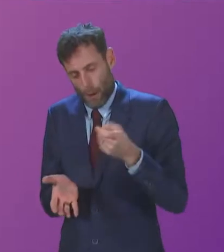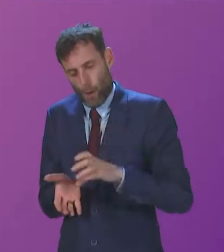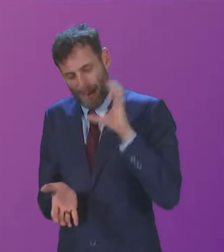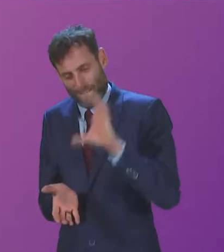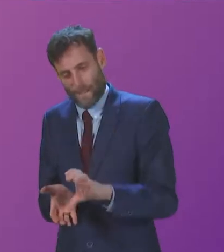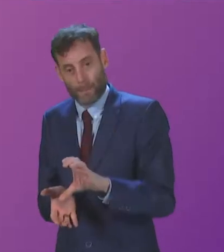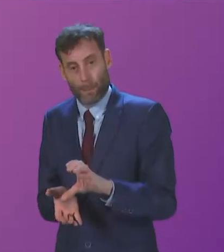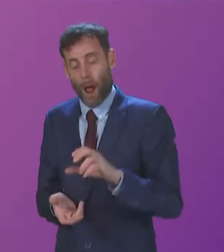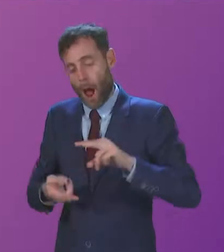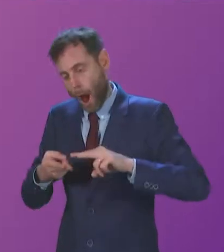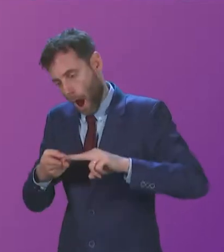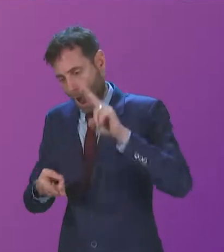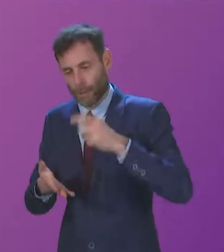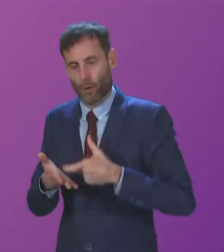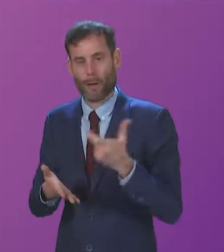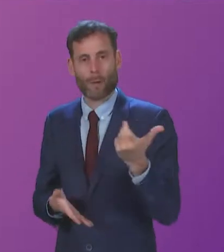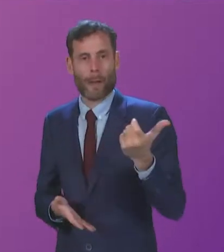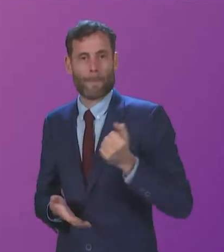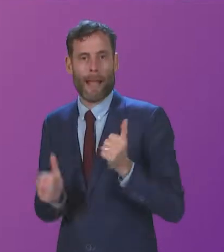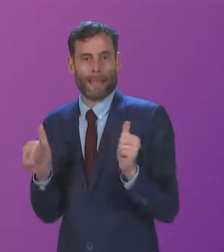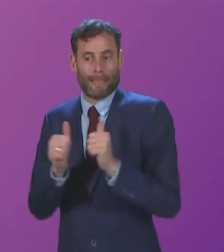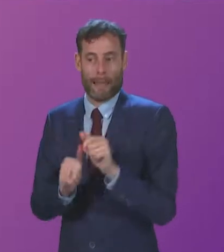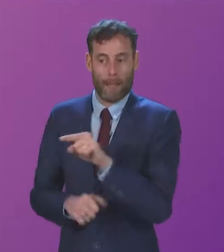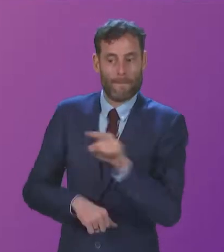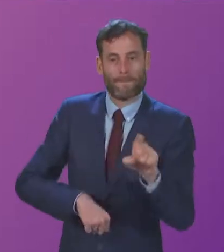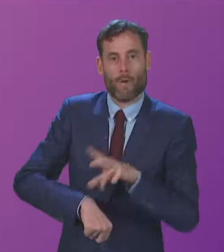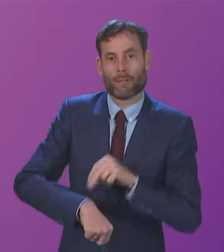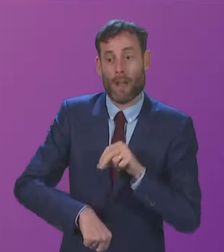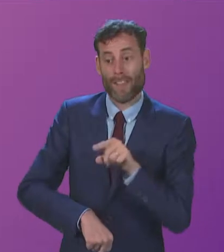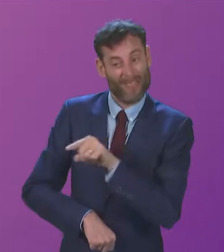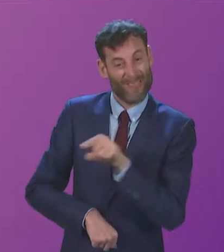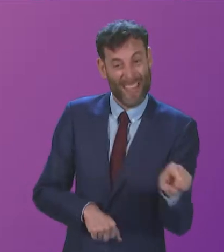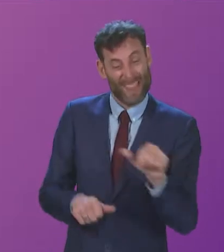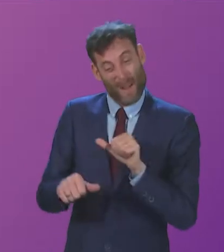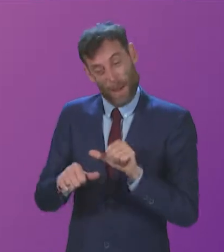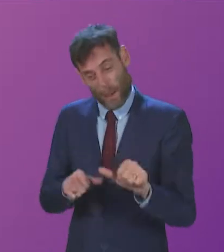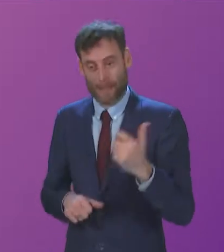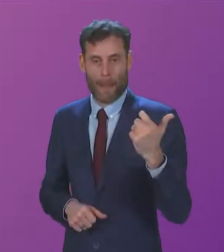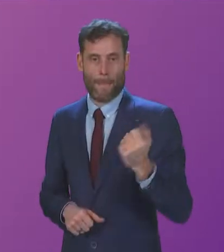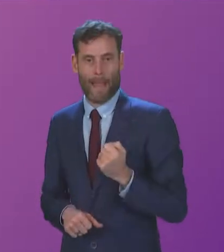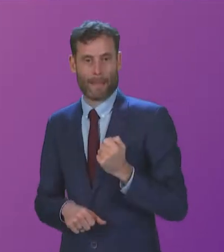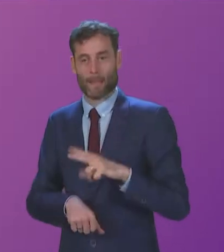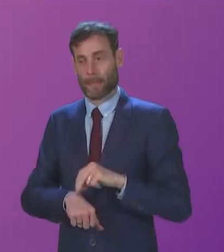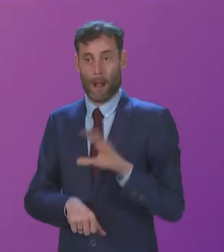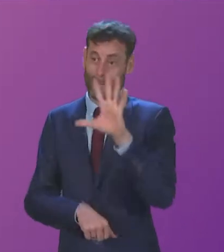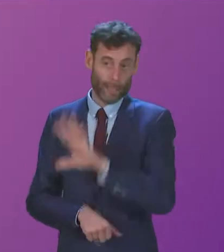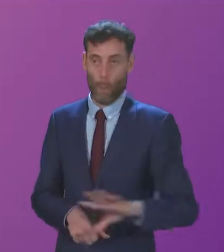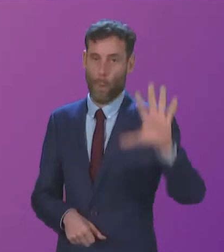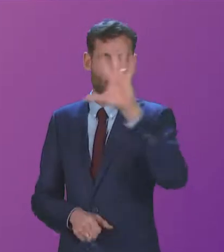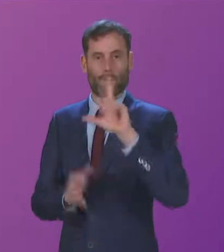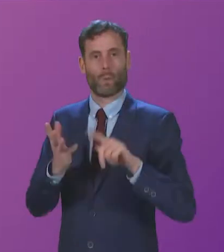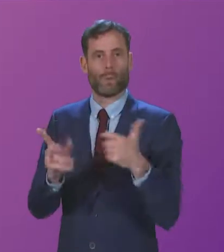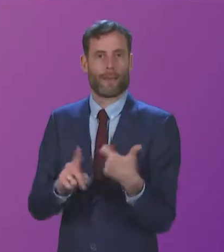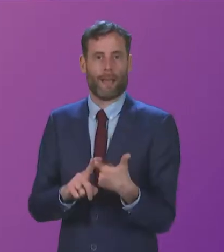pay deal ever for NHS staff. They are the best paid staff in any part of the UK.